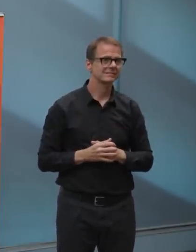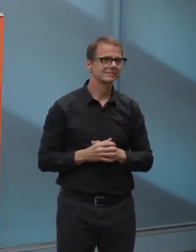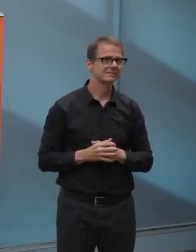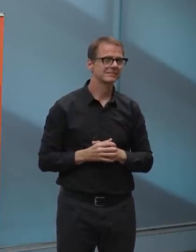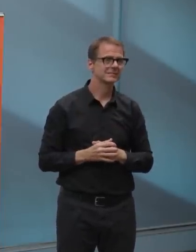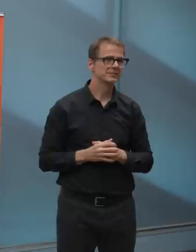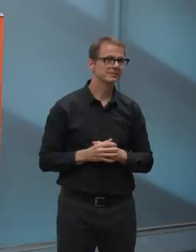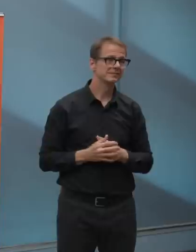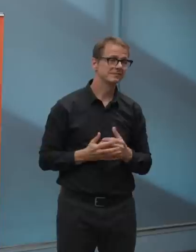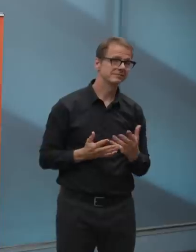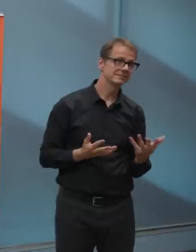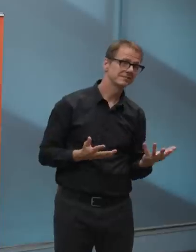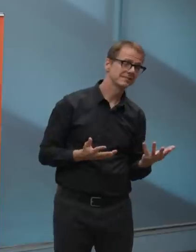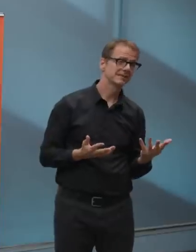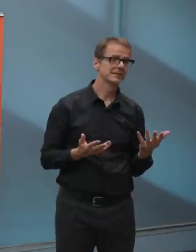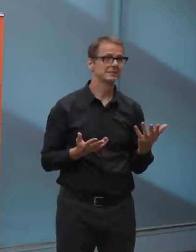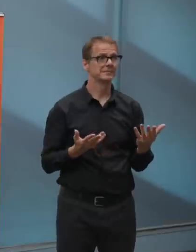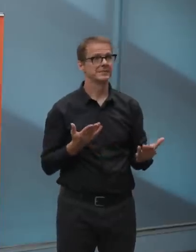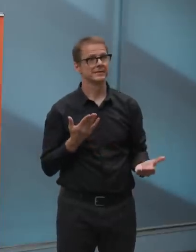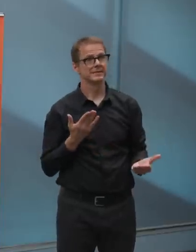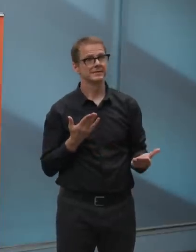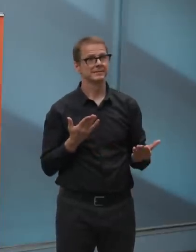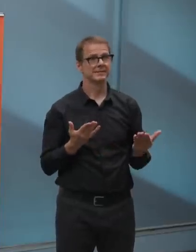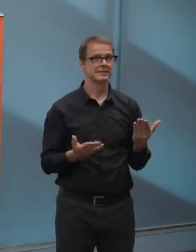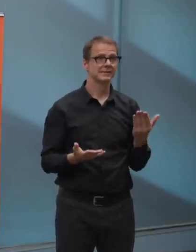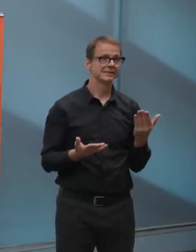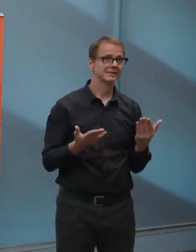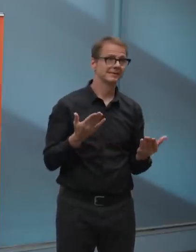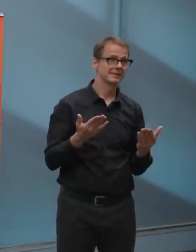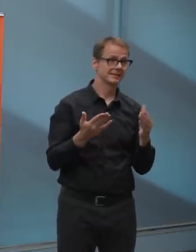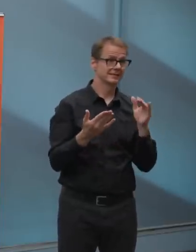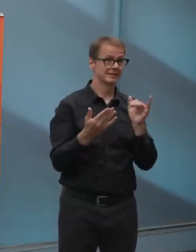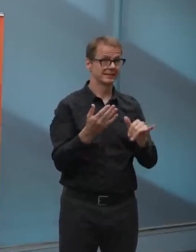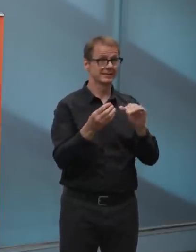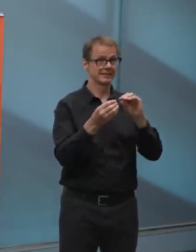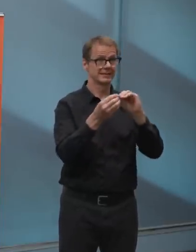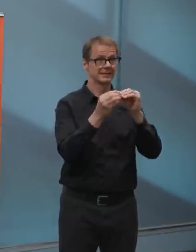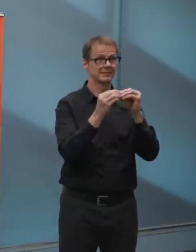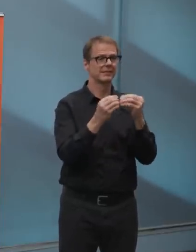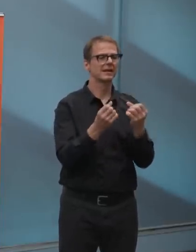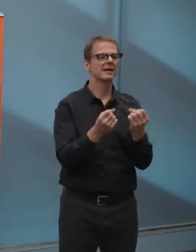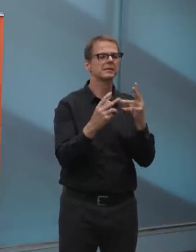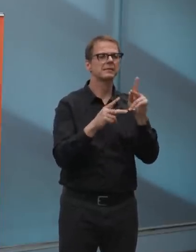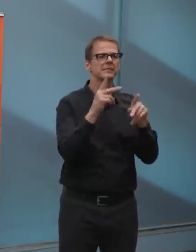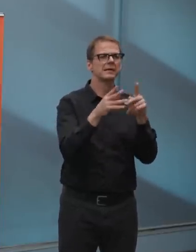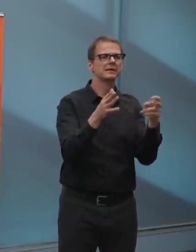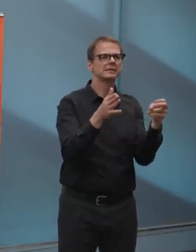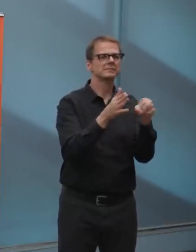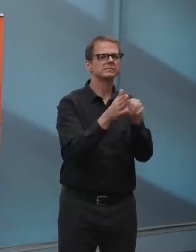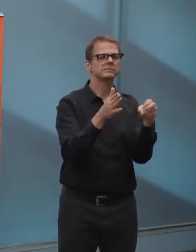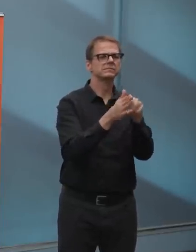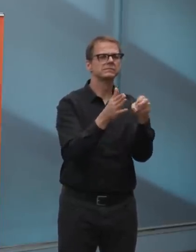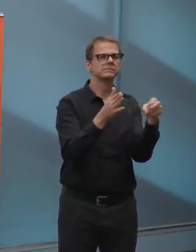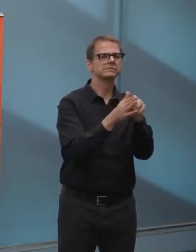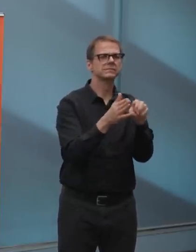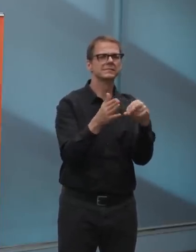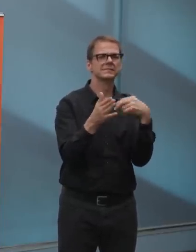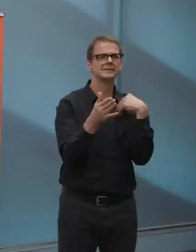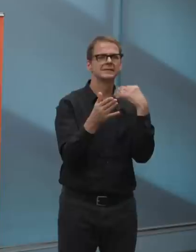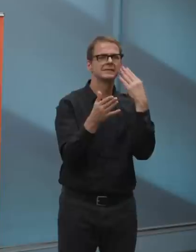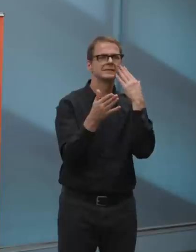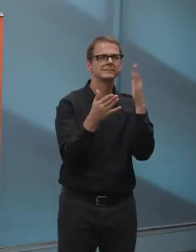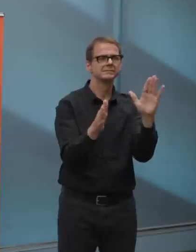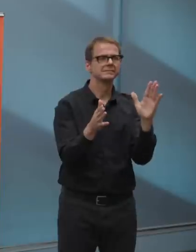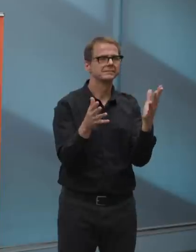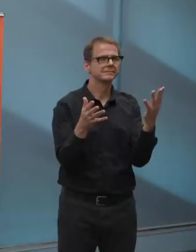or five years for ridership levels to recover? And even if we are, uh, reinstituting fares, and I think we should do that